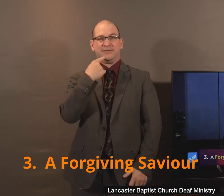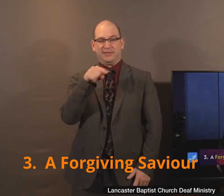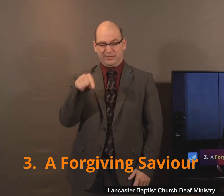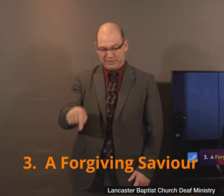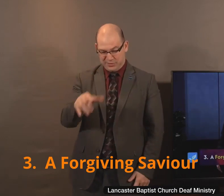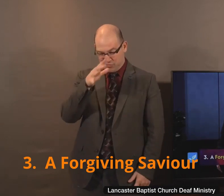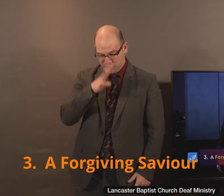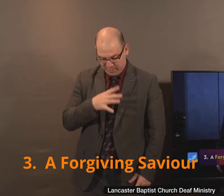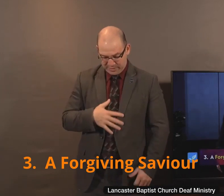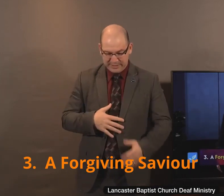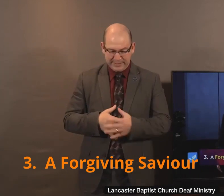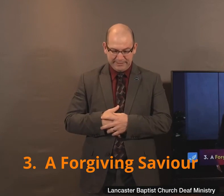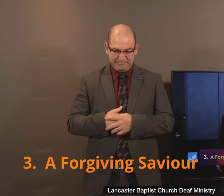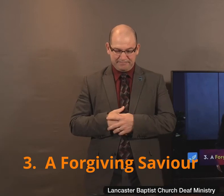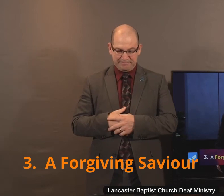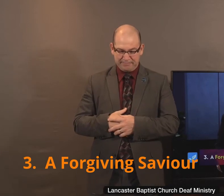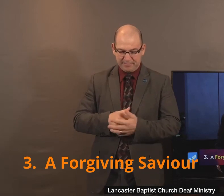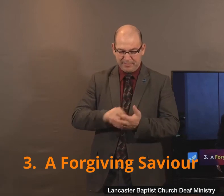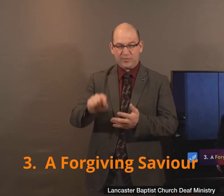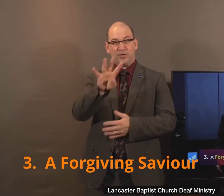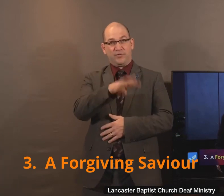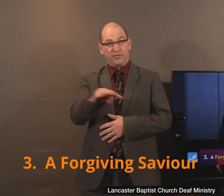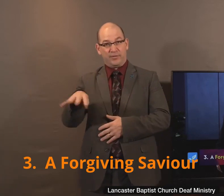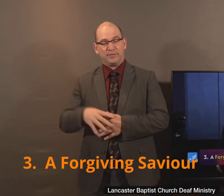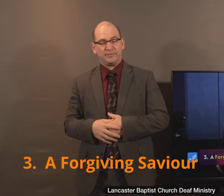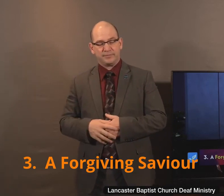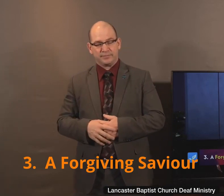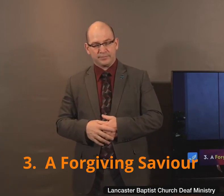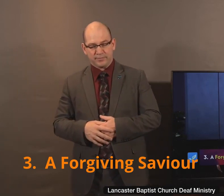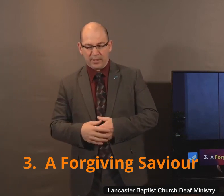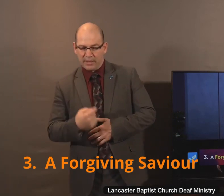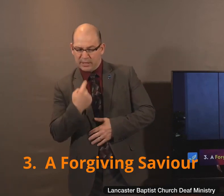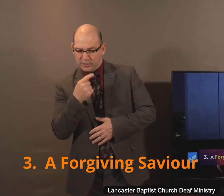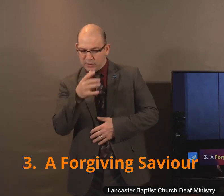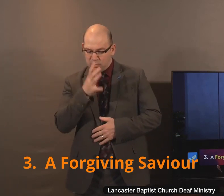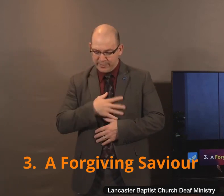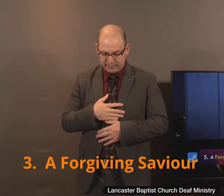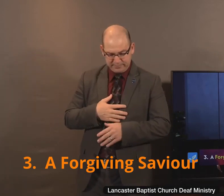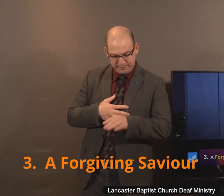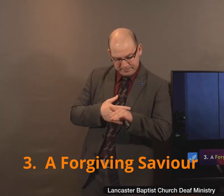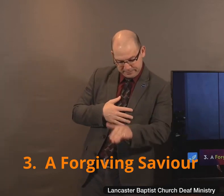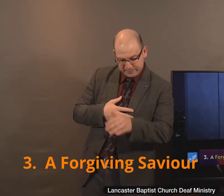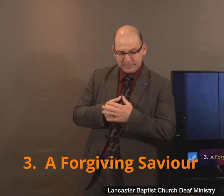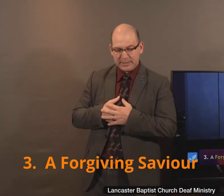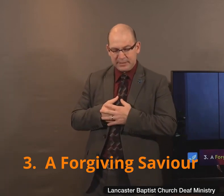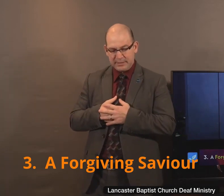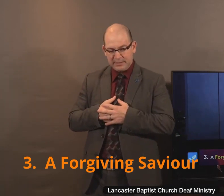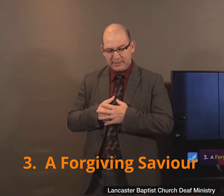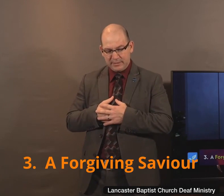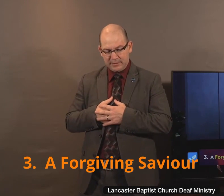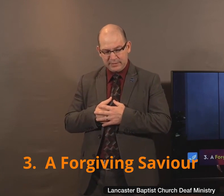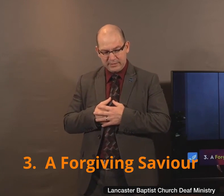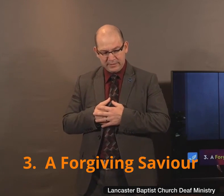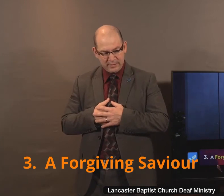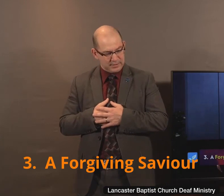looking at this in verse number 44, and he turned to the woman and said unto Simon, seeing thou,